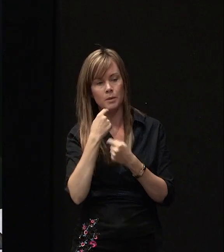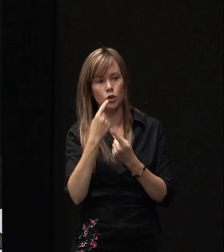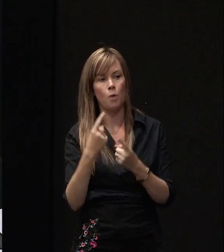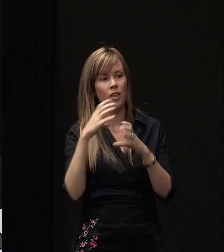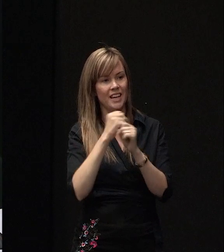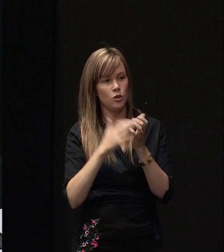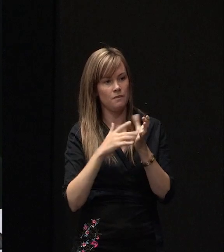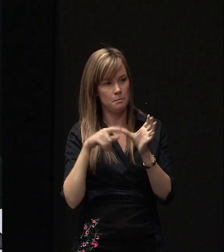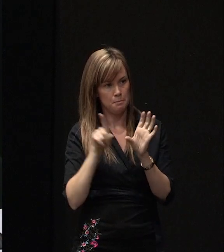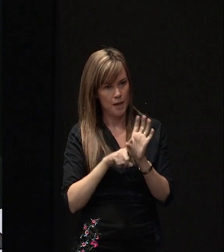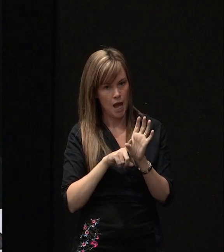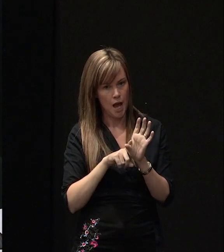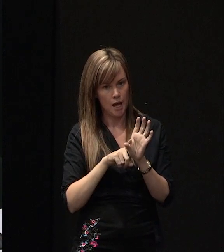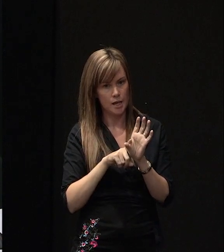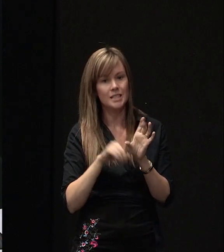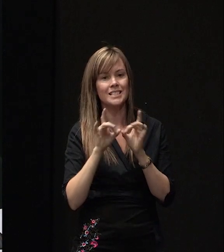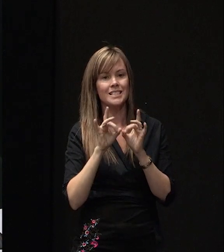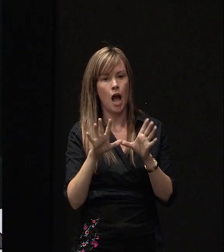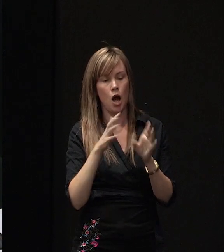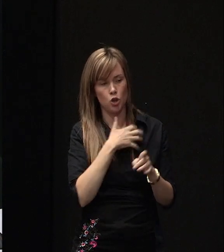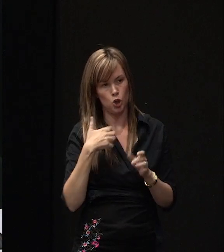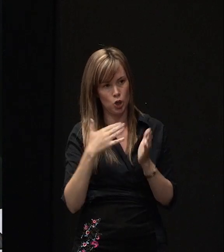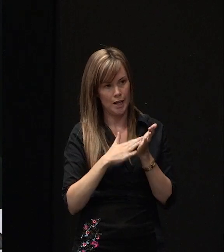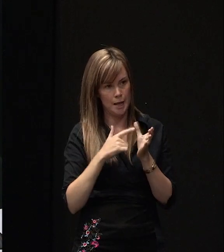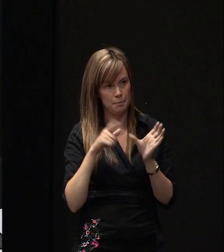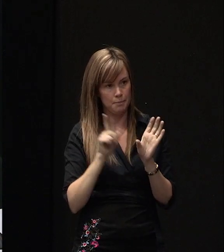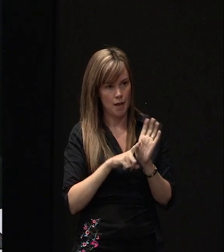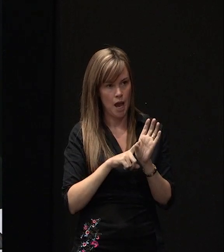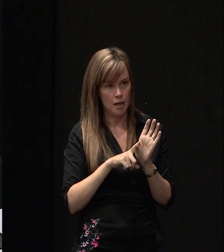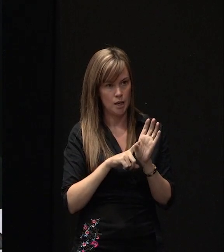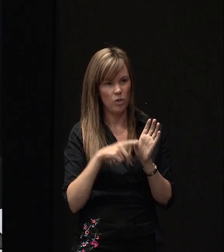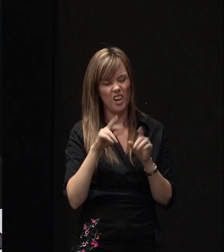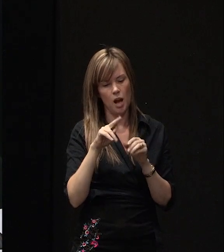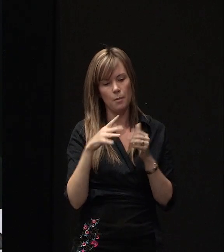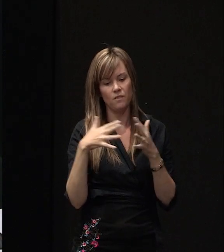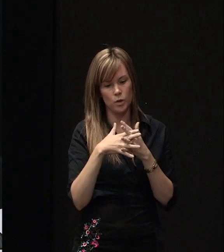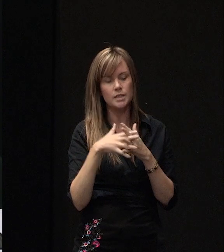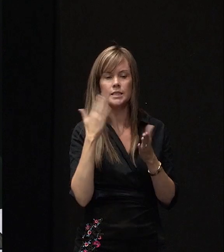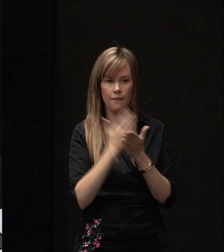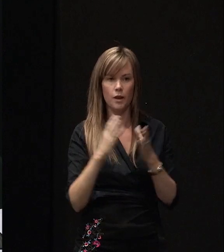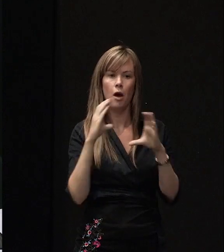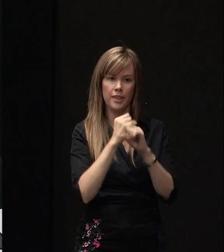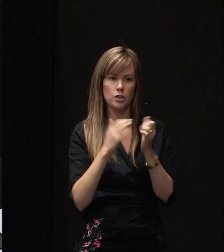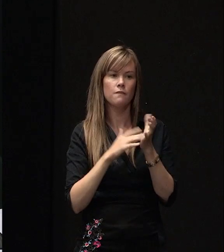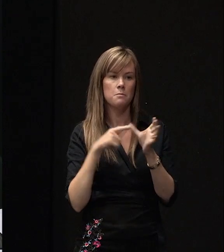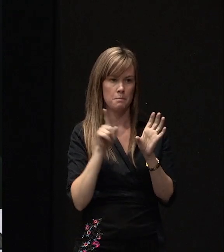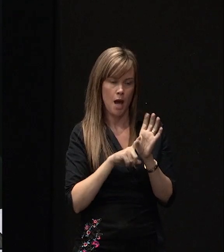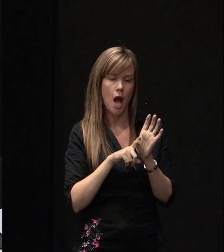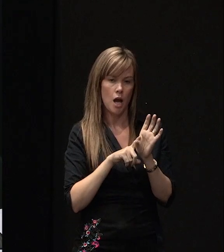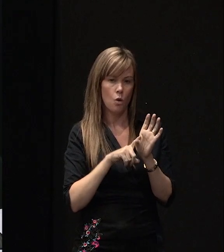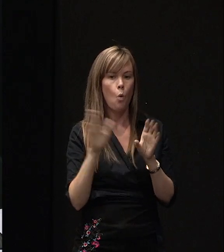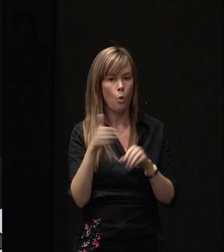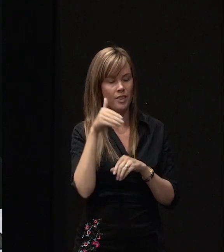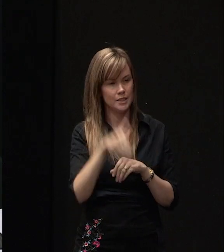May. We'll be starting in early May and within a couple of weeks and certainly by the end of May. All the Southern Response